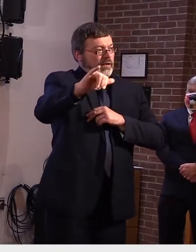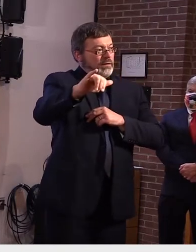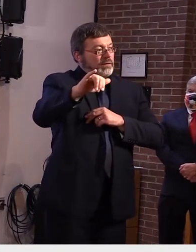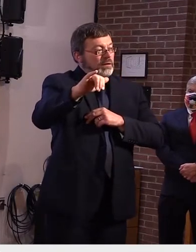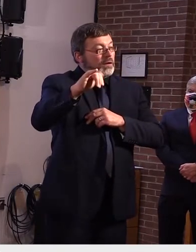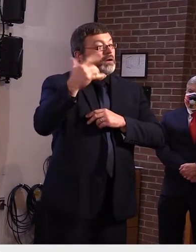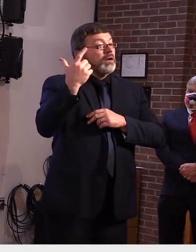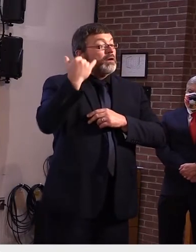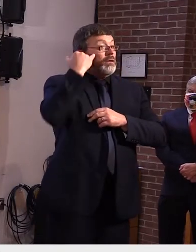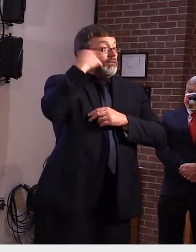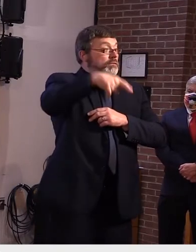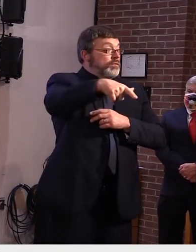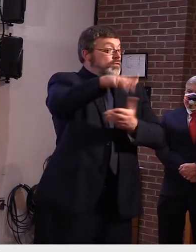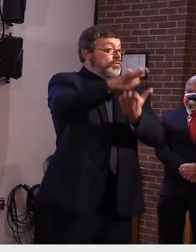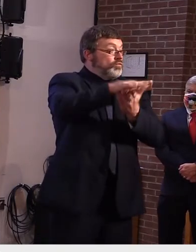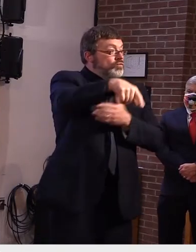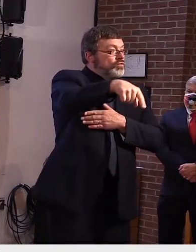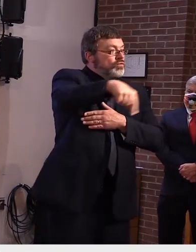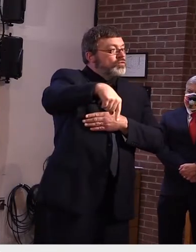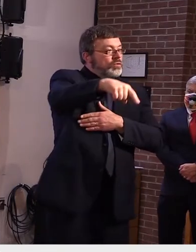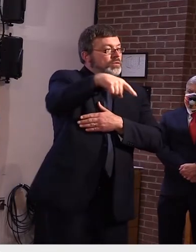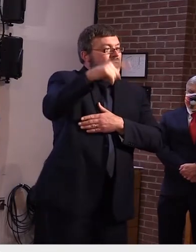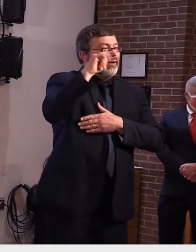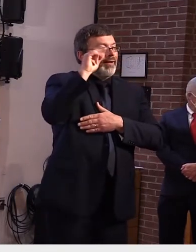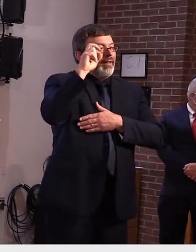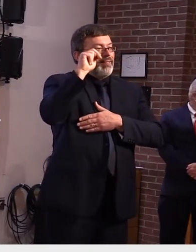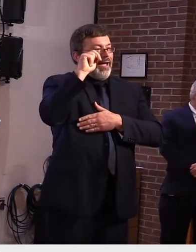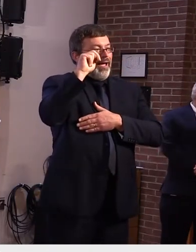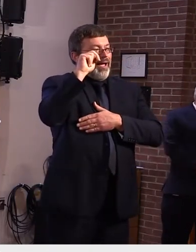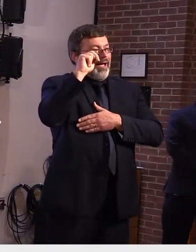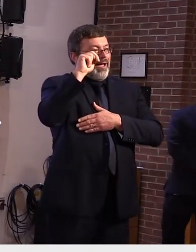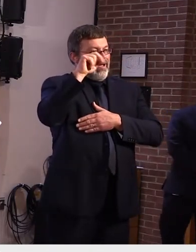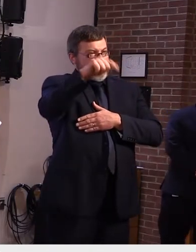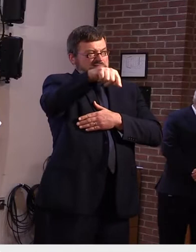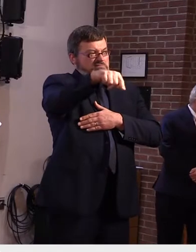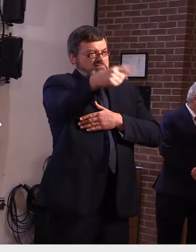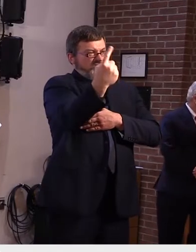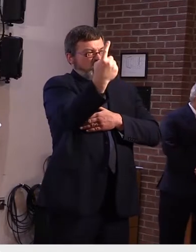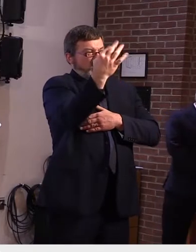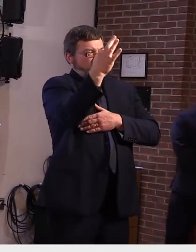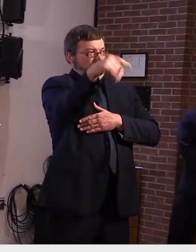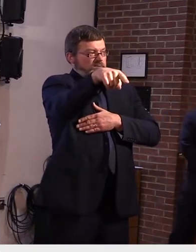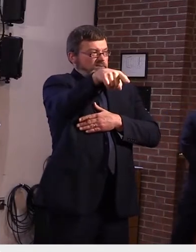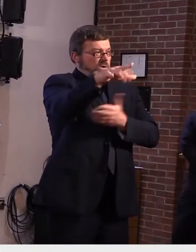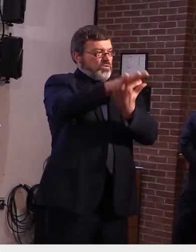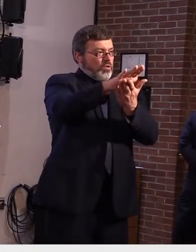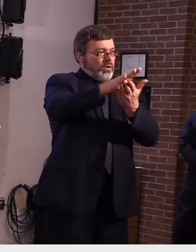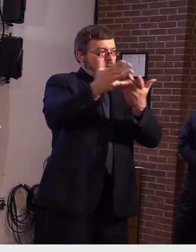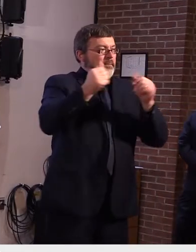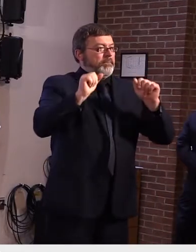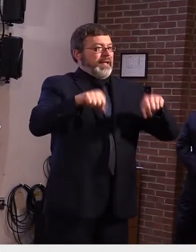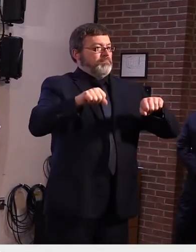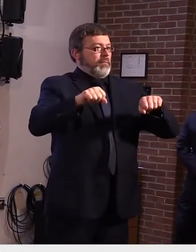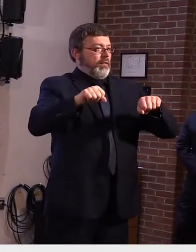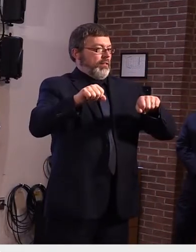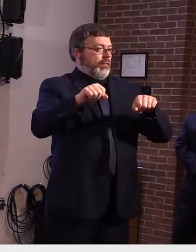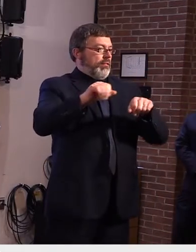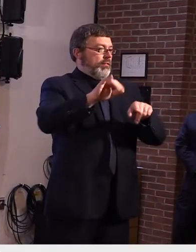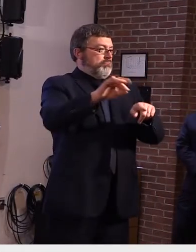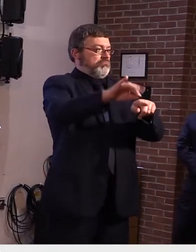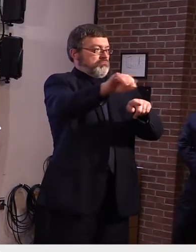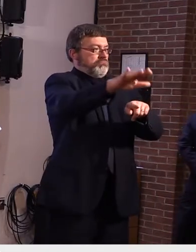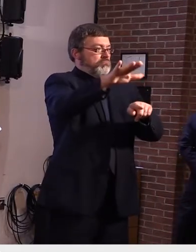outbreak was at either a workplace or a school while they were potentially infectious so we have one college